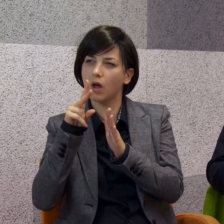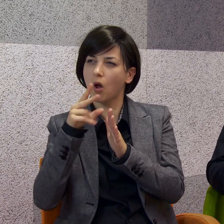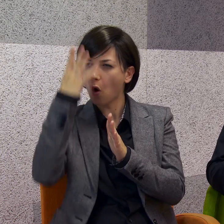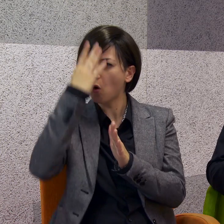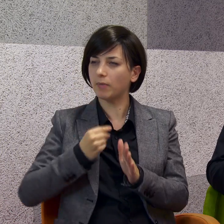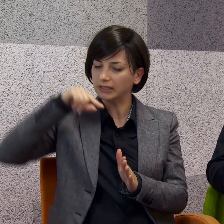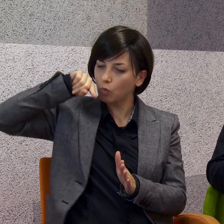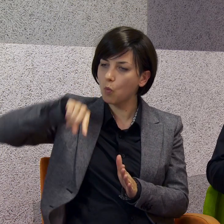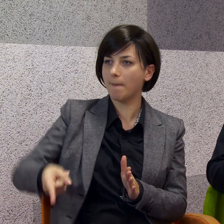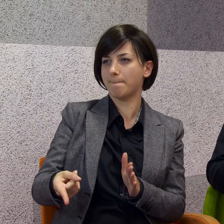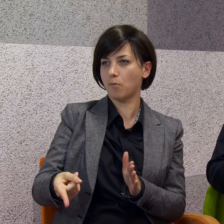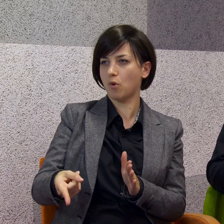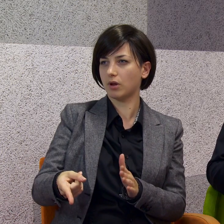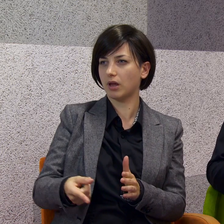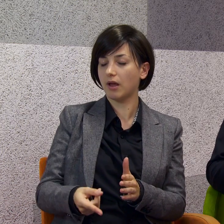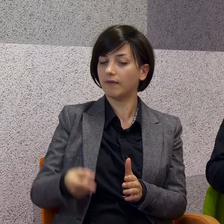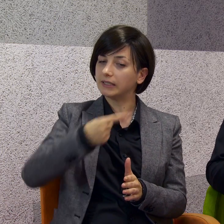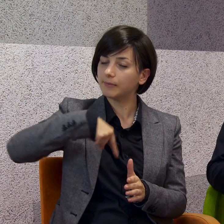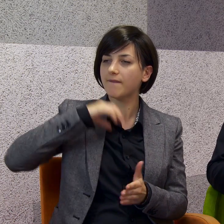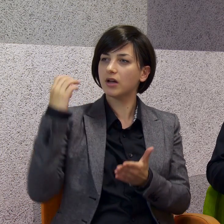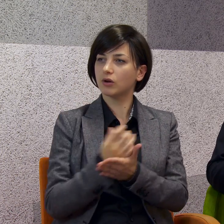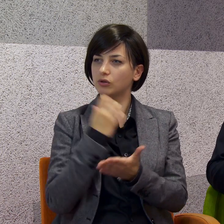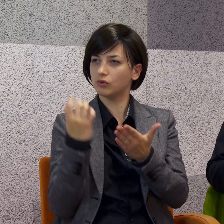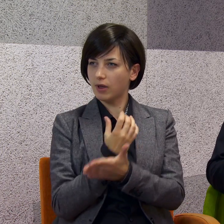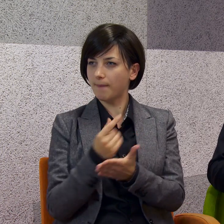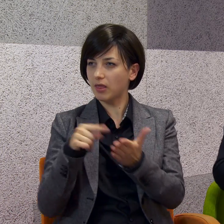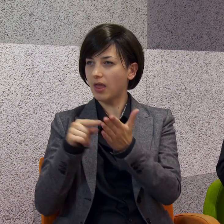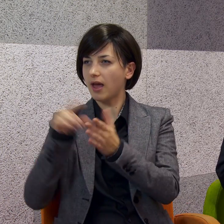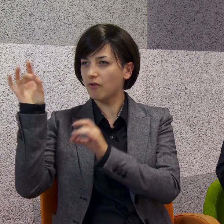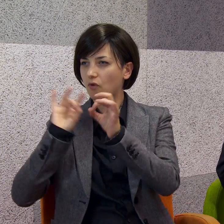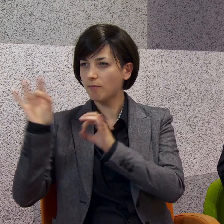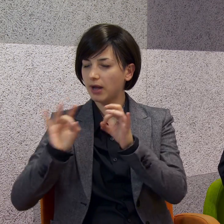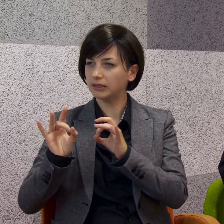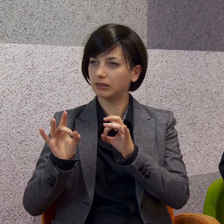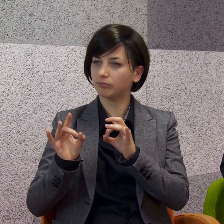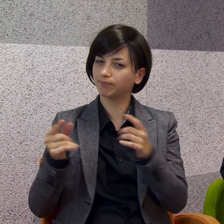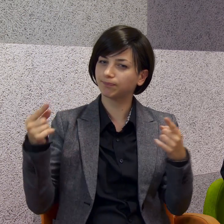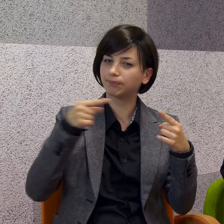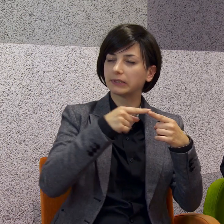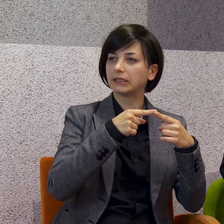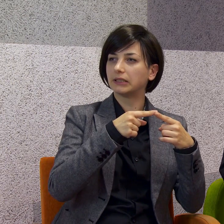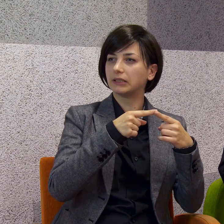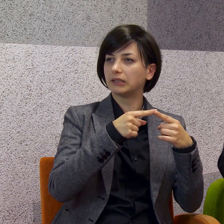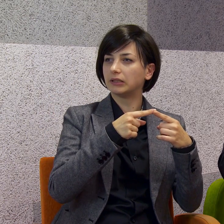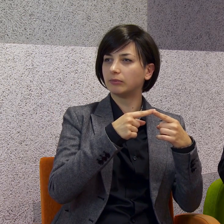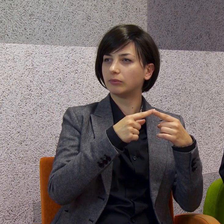to map especially points about the human body.